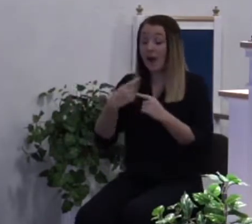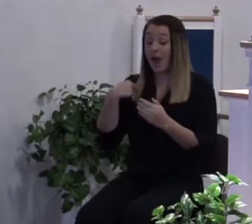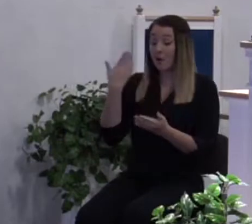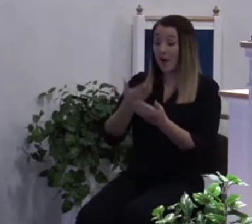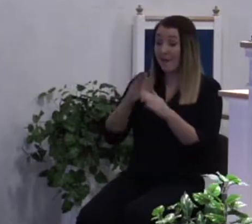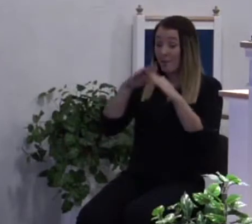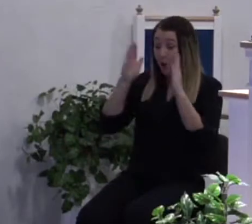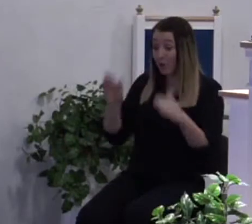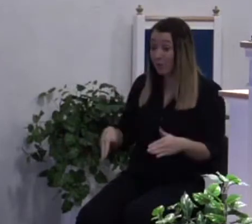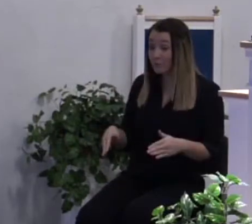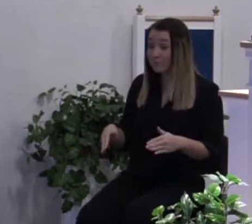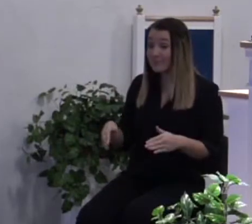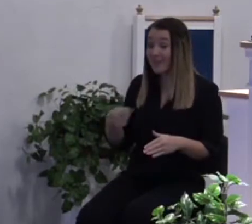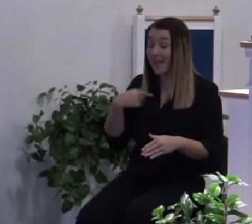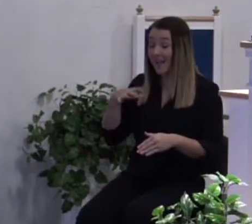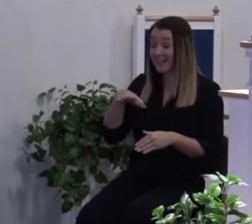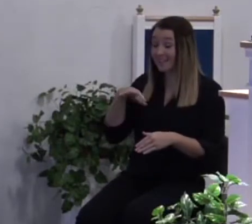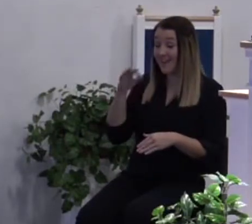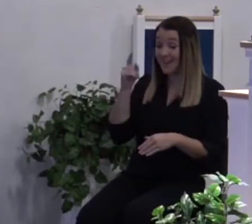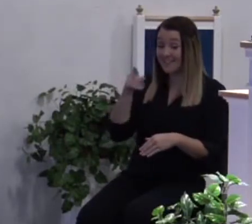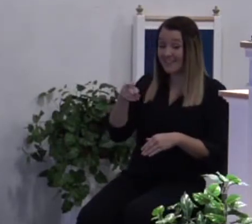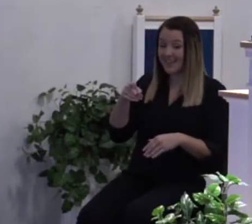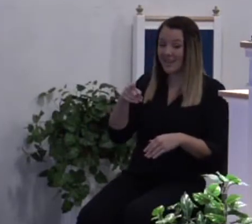I find out that they cut the grass,